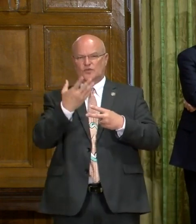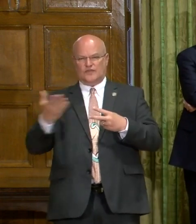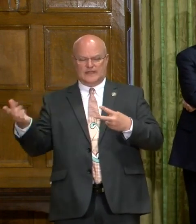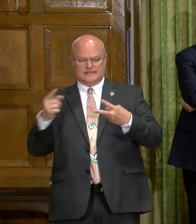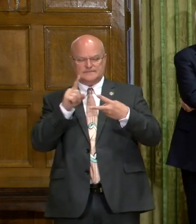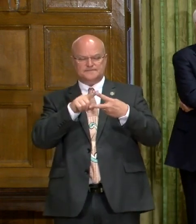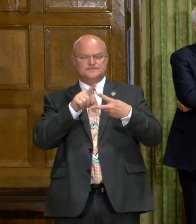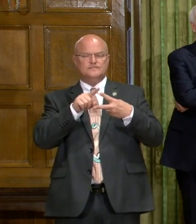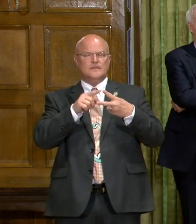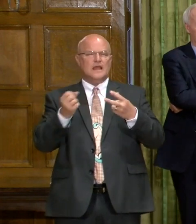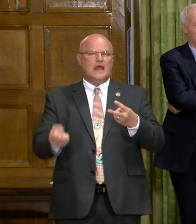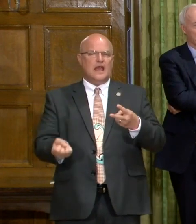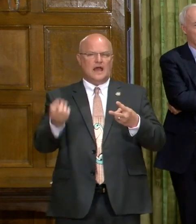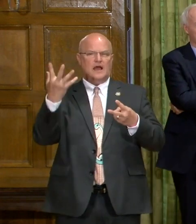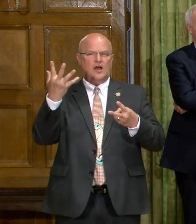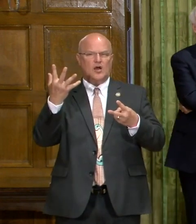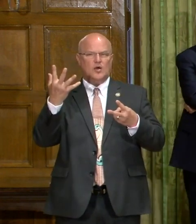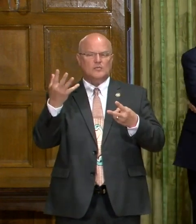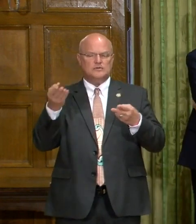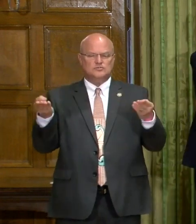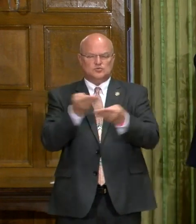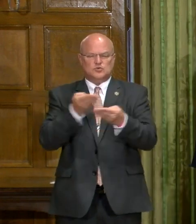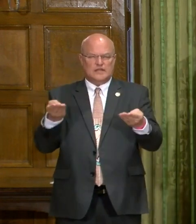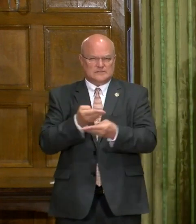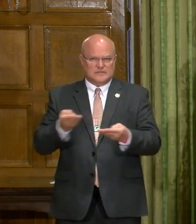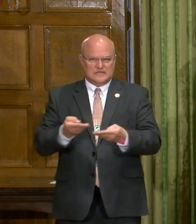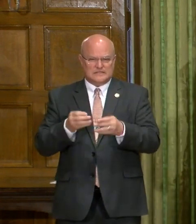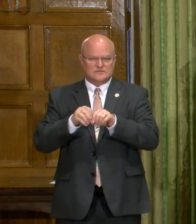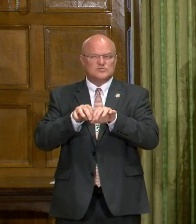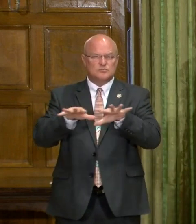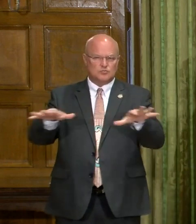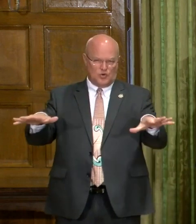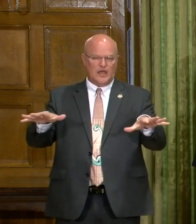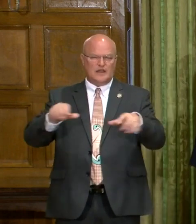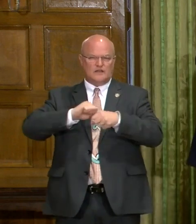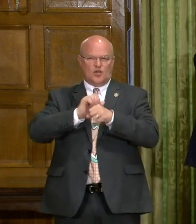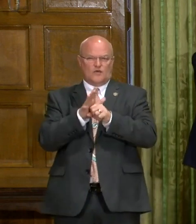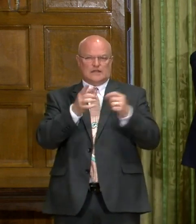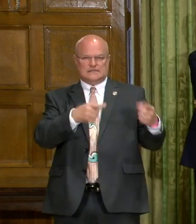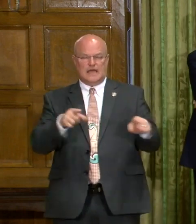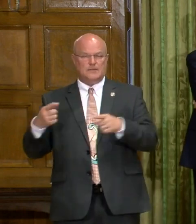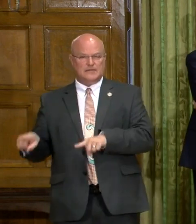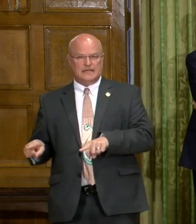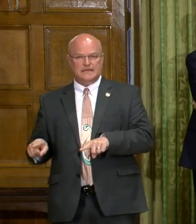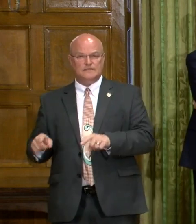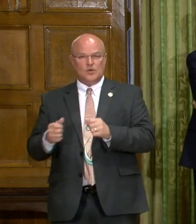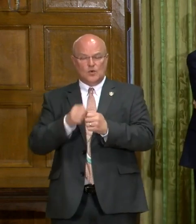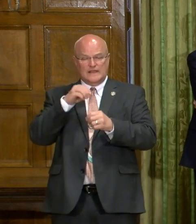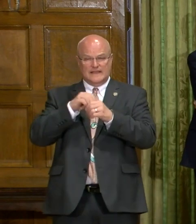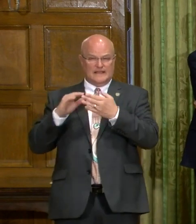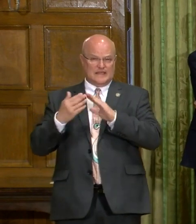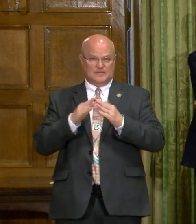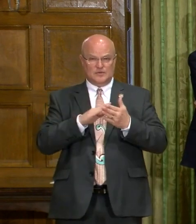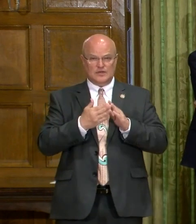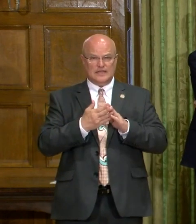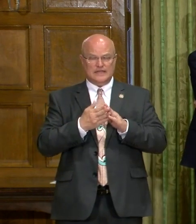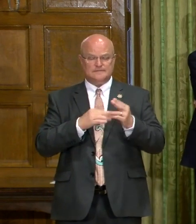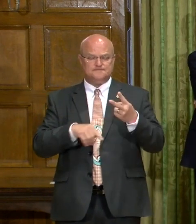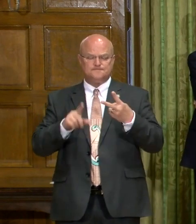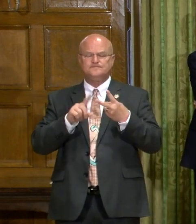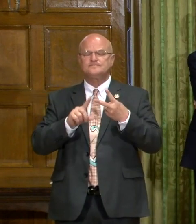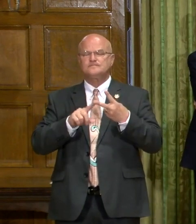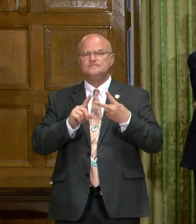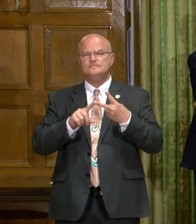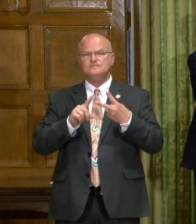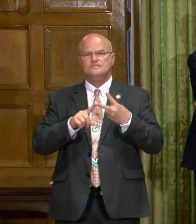basically. First of all, how much transmission, how much spread of COVID-19 is going on within the community? And